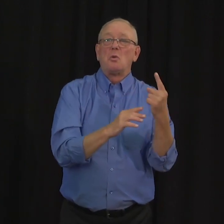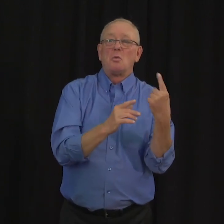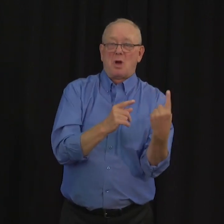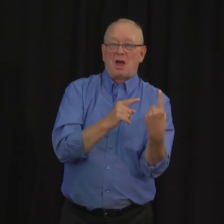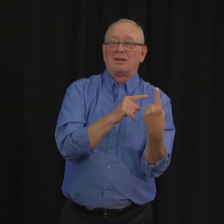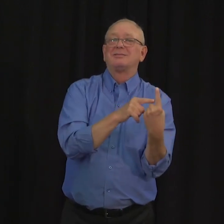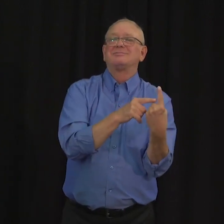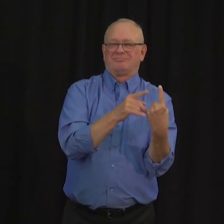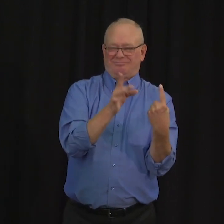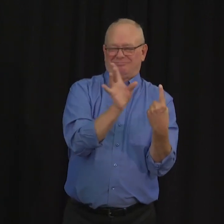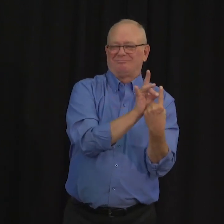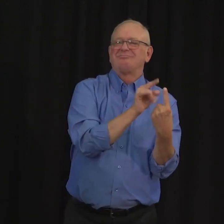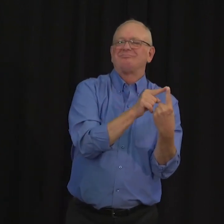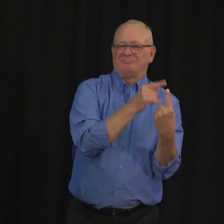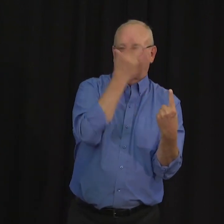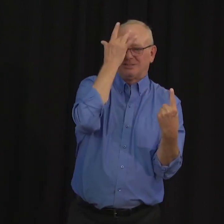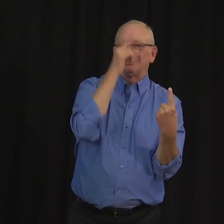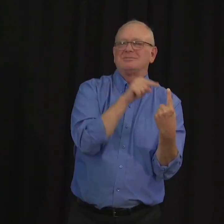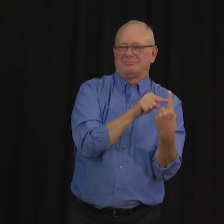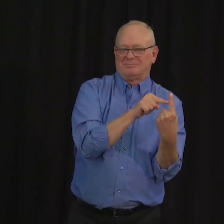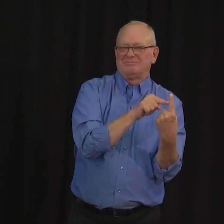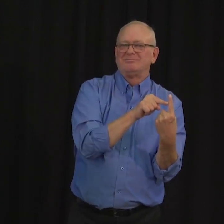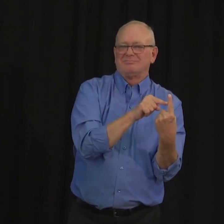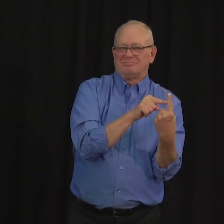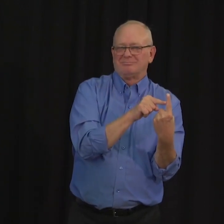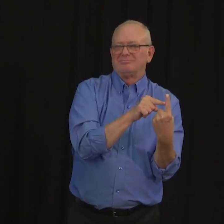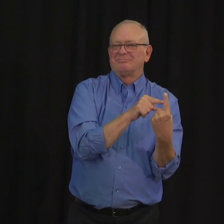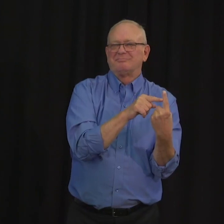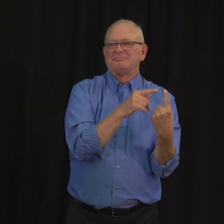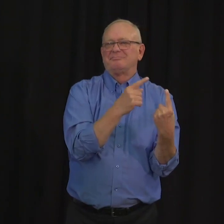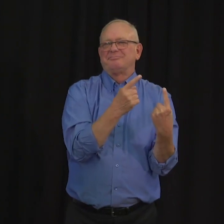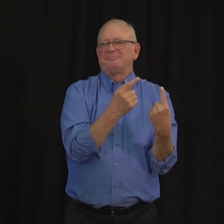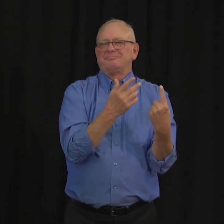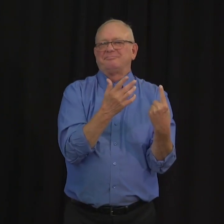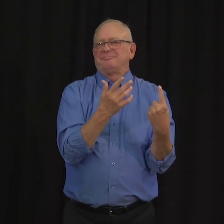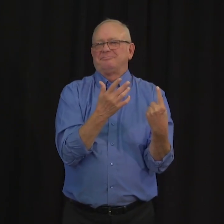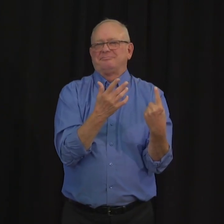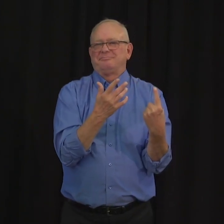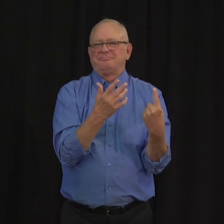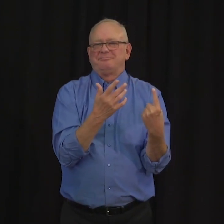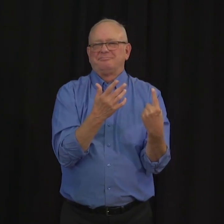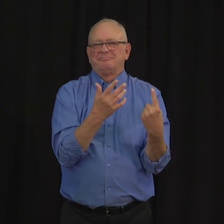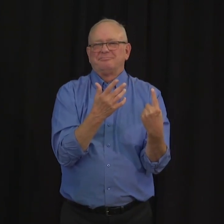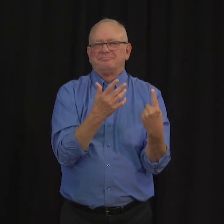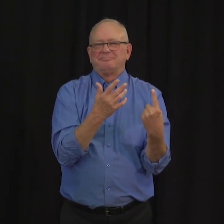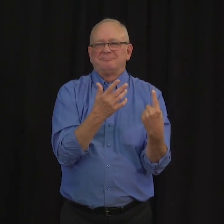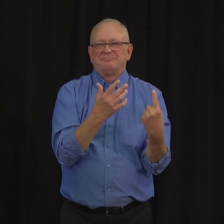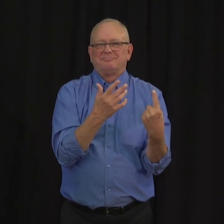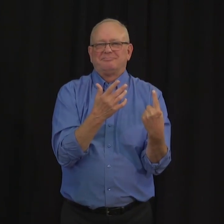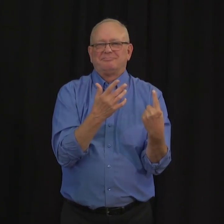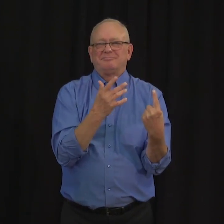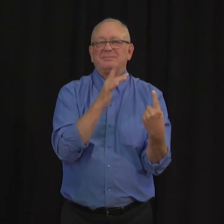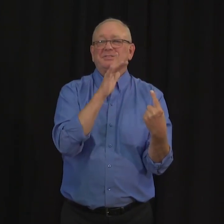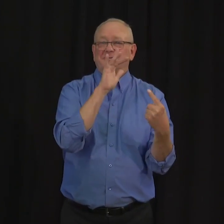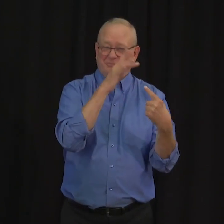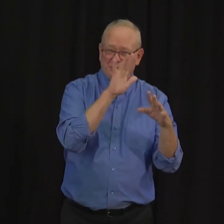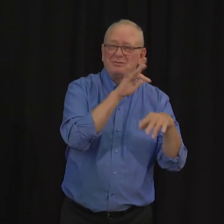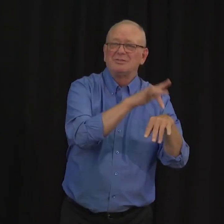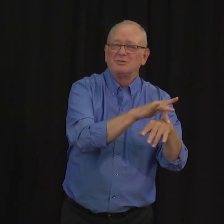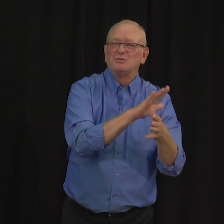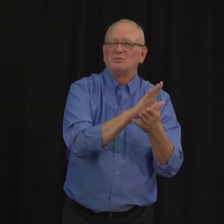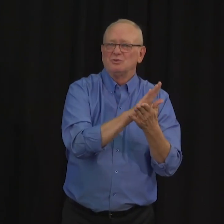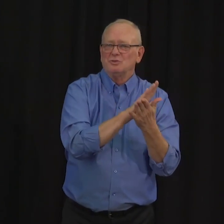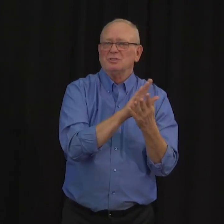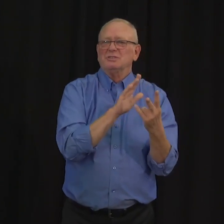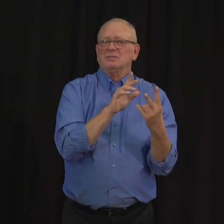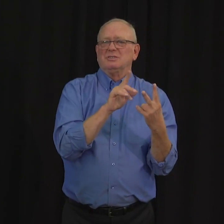and perhaps that individual had exposed or had been infectious at the school while they attended but then they